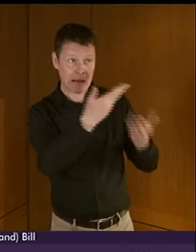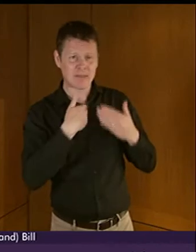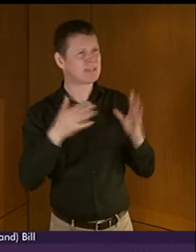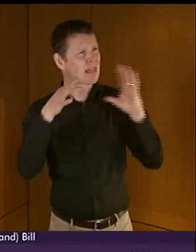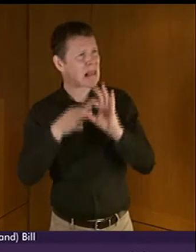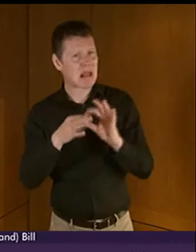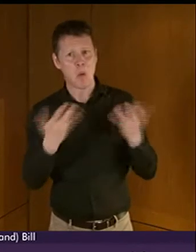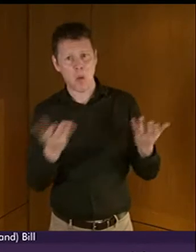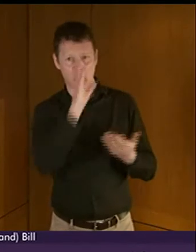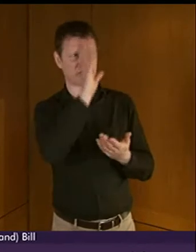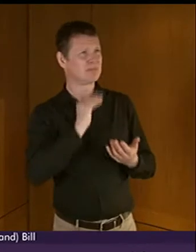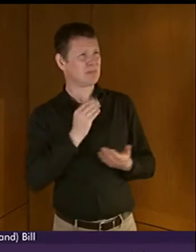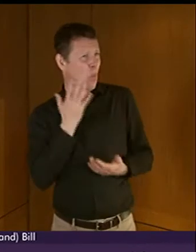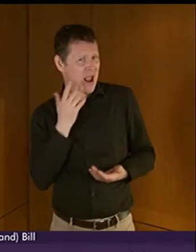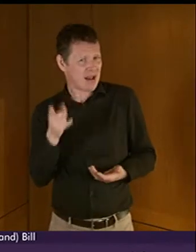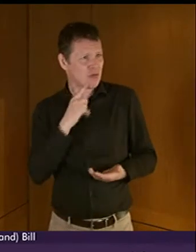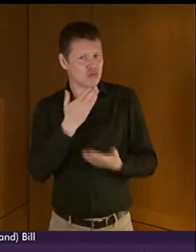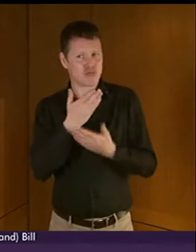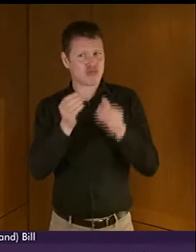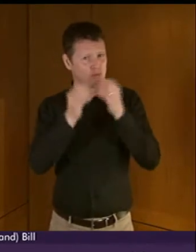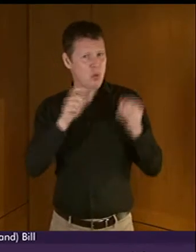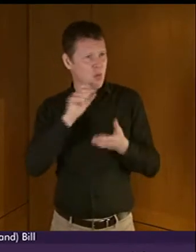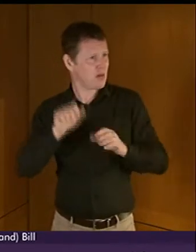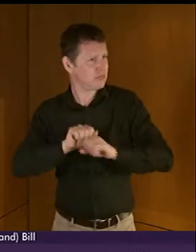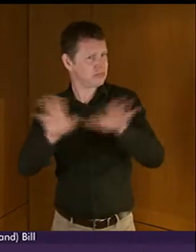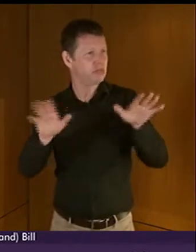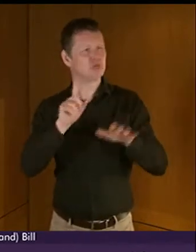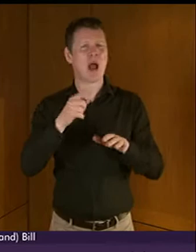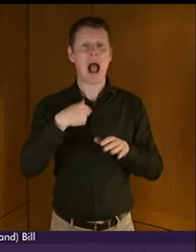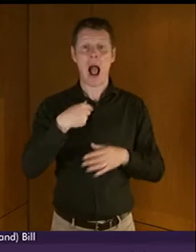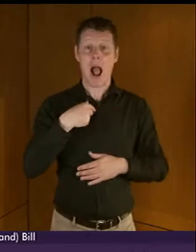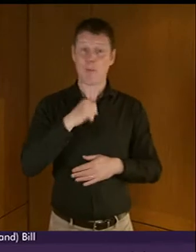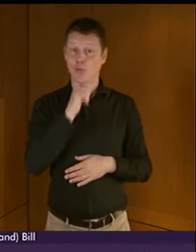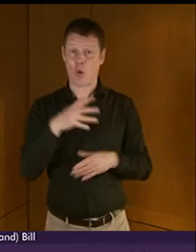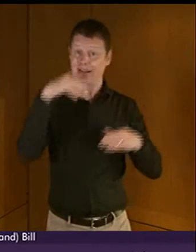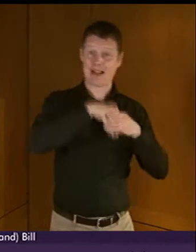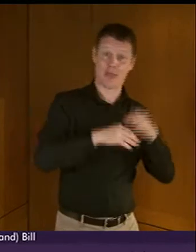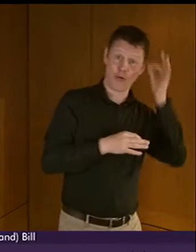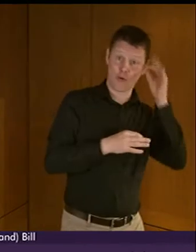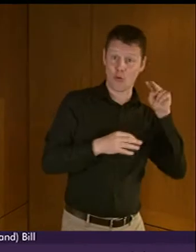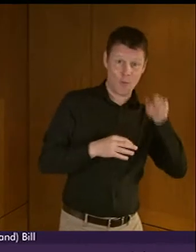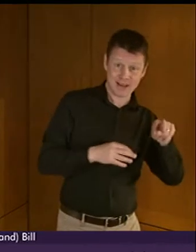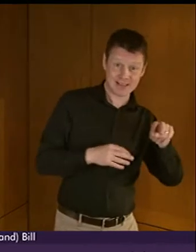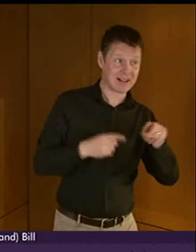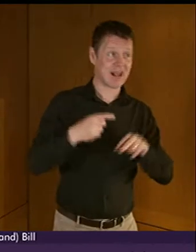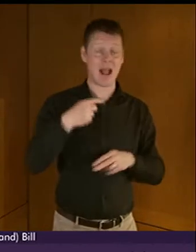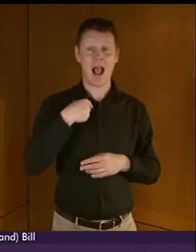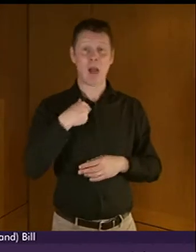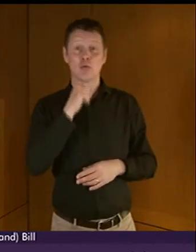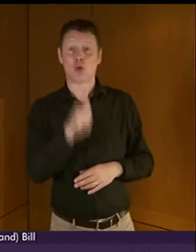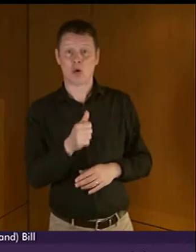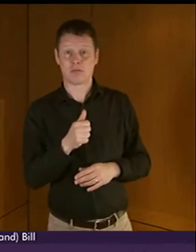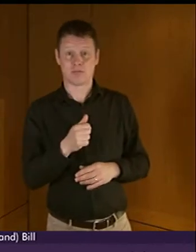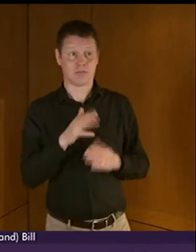to be available. So, I thought, coming at it not from the committee angle, and not from the particular angle of the bill, that I try and look at it slightly